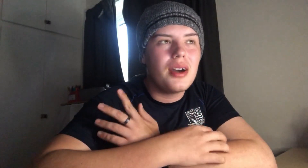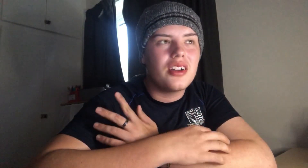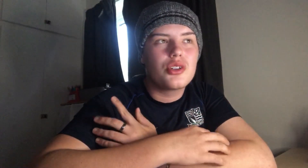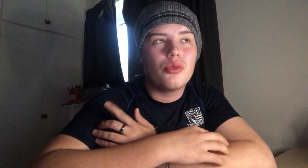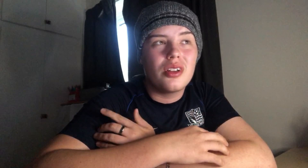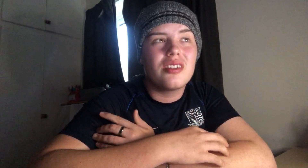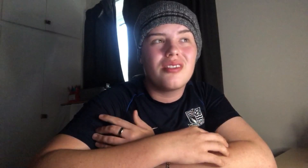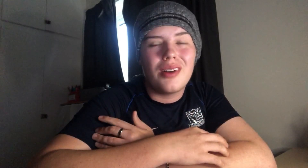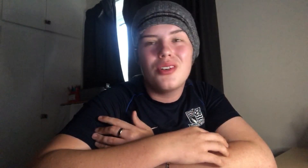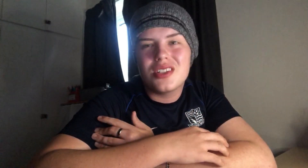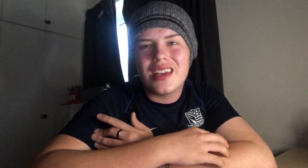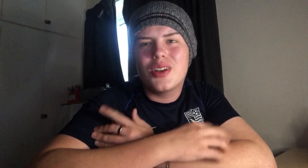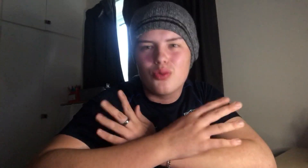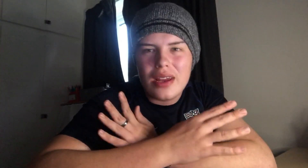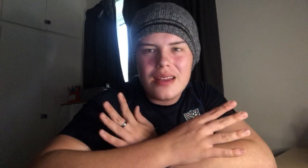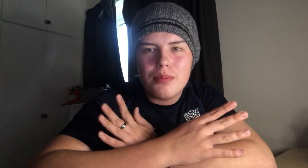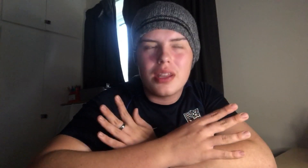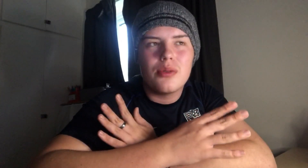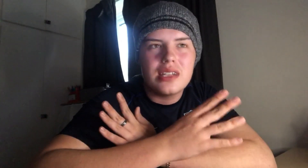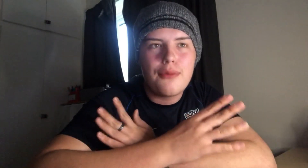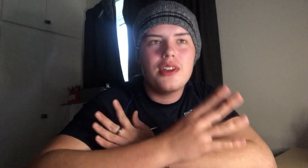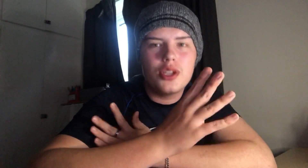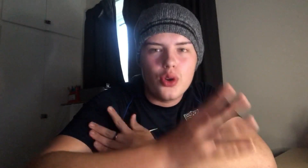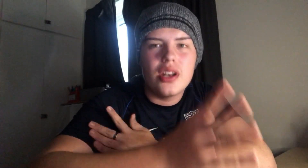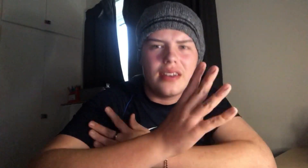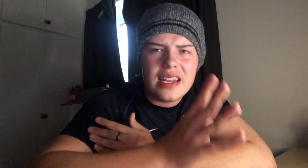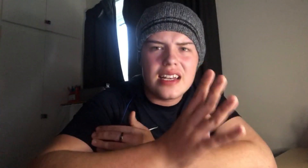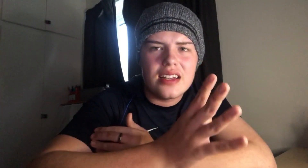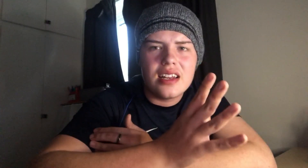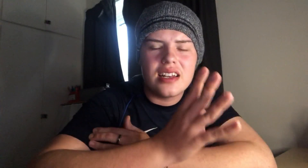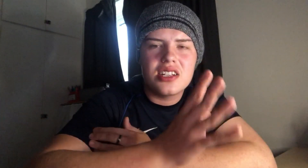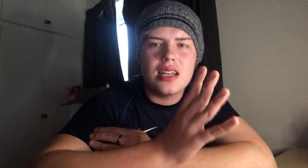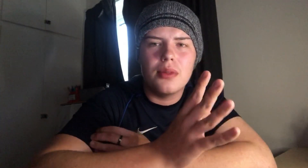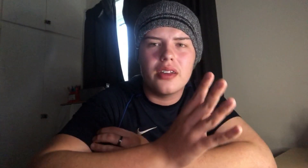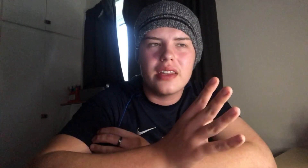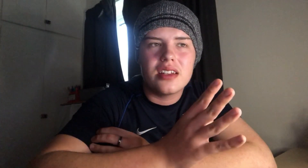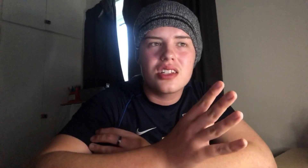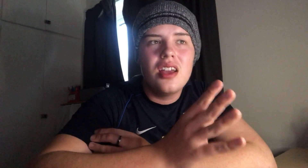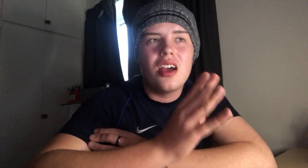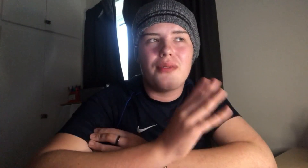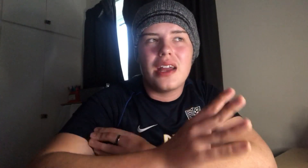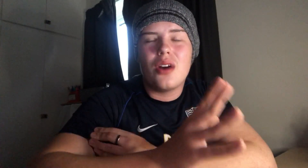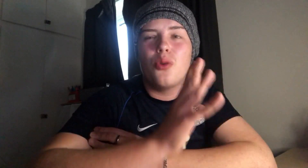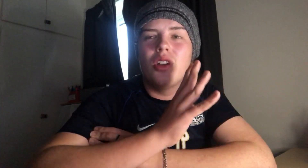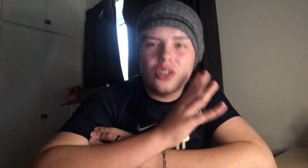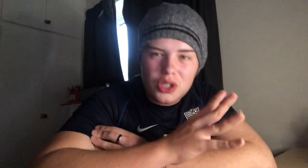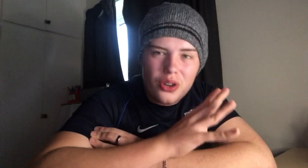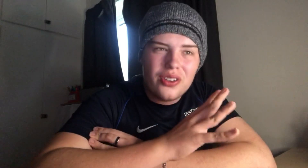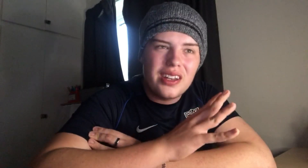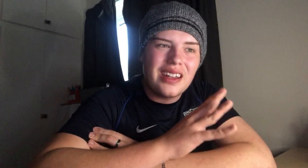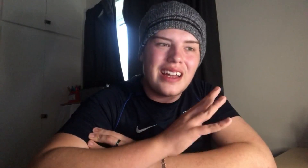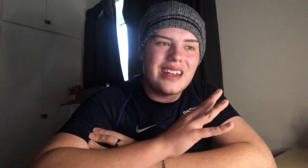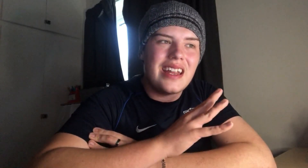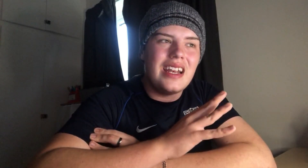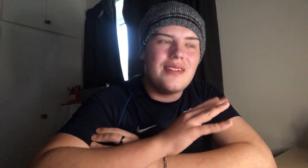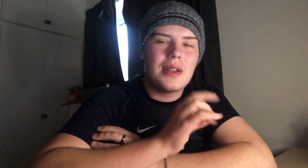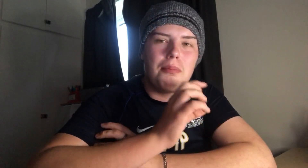much were, I wouldn't say great, but they were definitely good and needed in a team like this, have now gone. And it leaves a